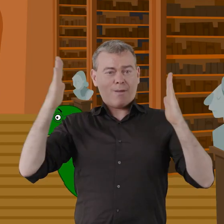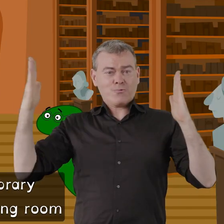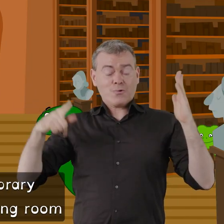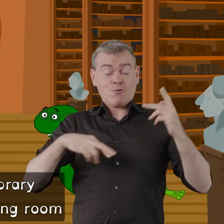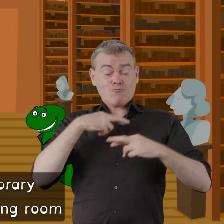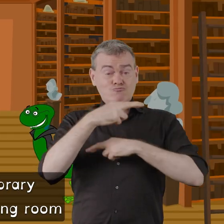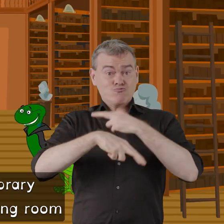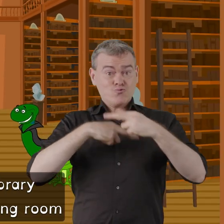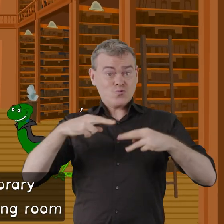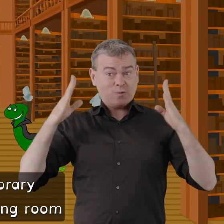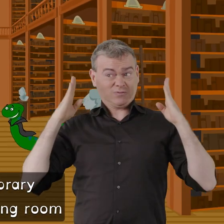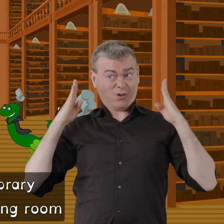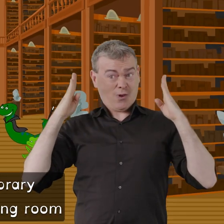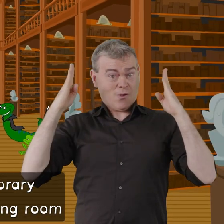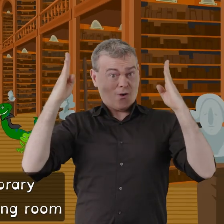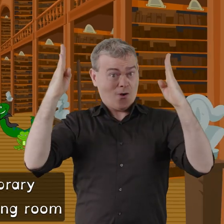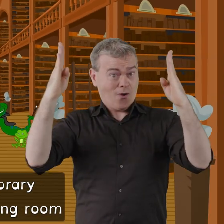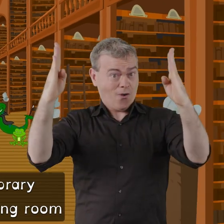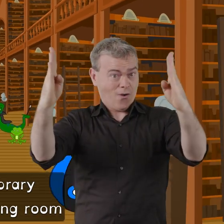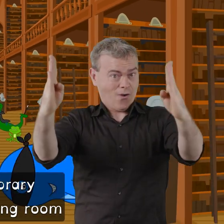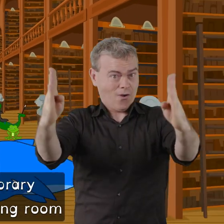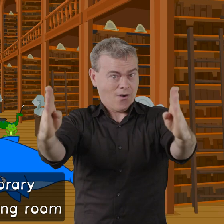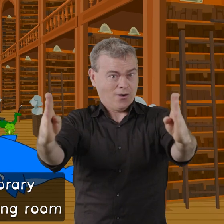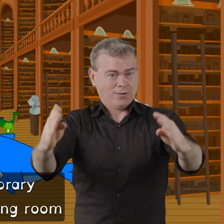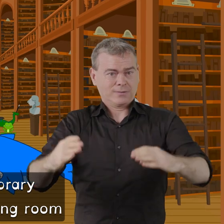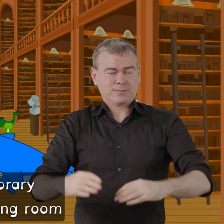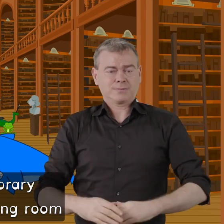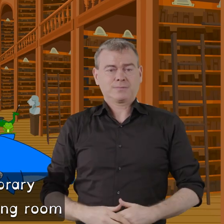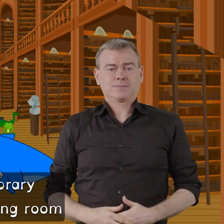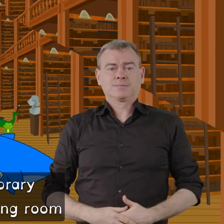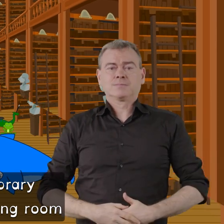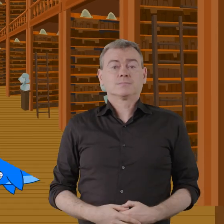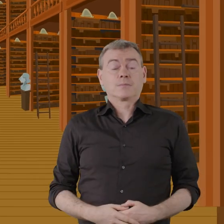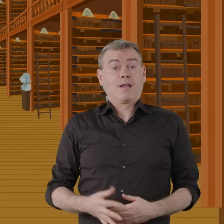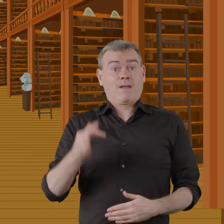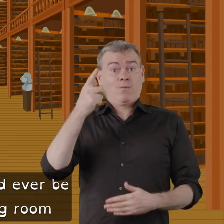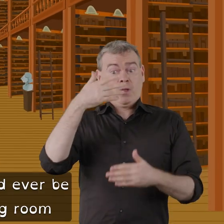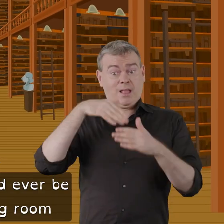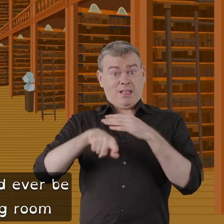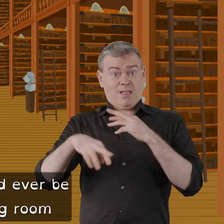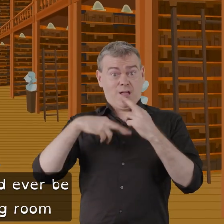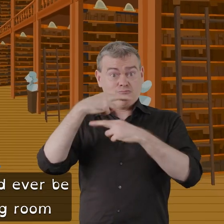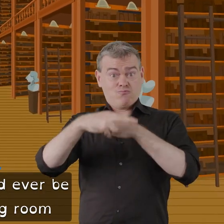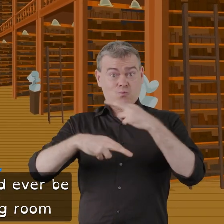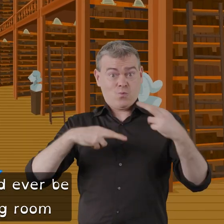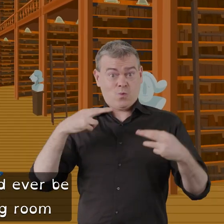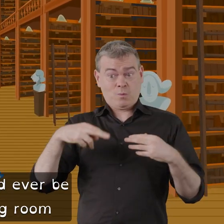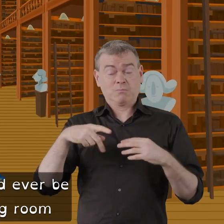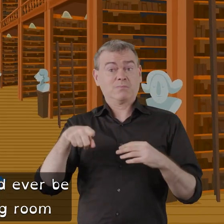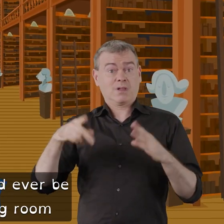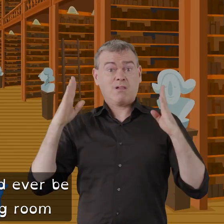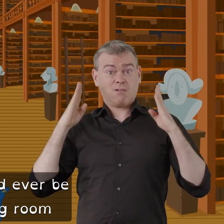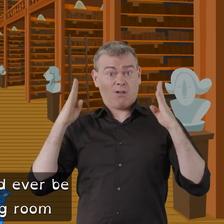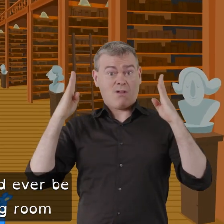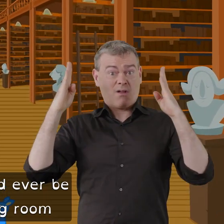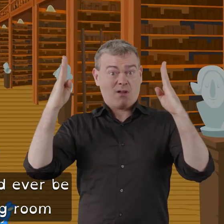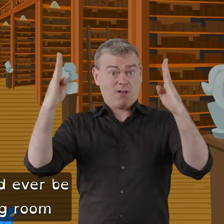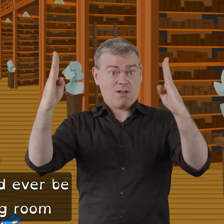in the old library there's a very long room and if you should ever be in the very long